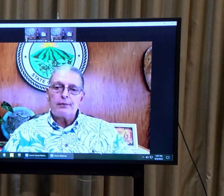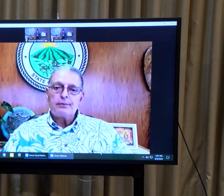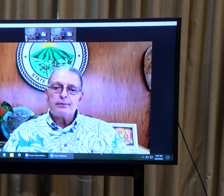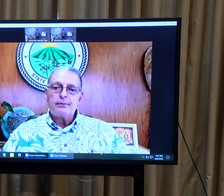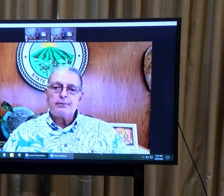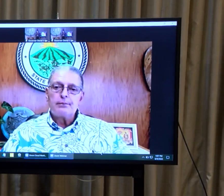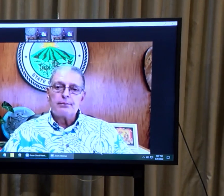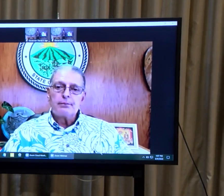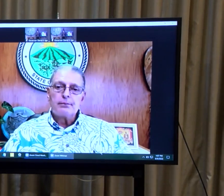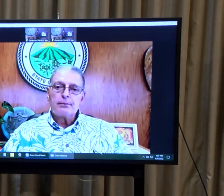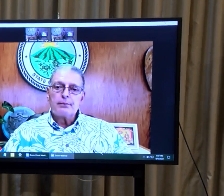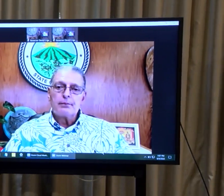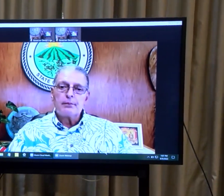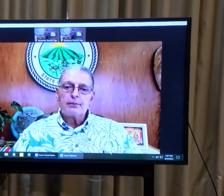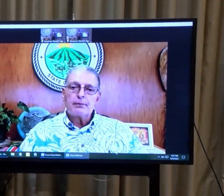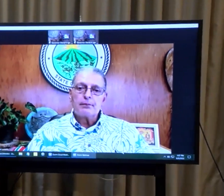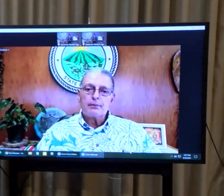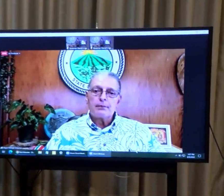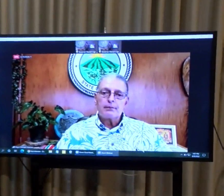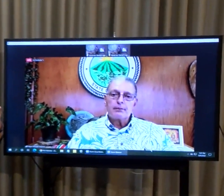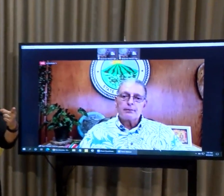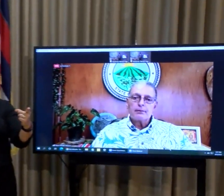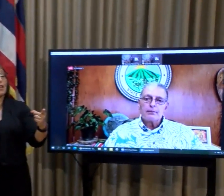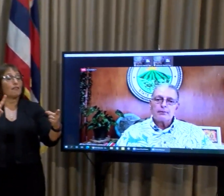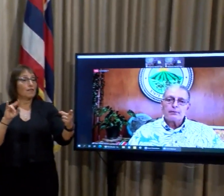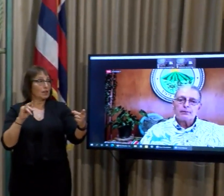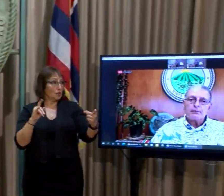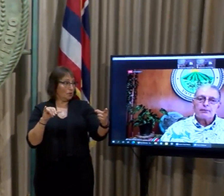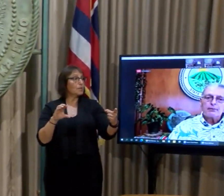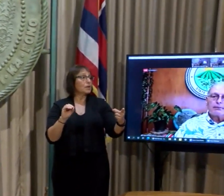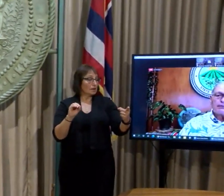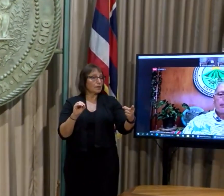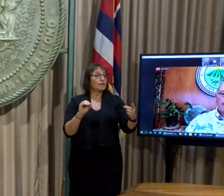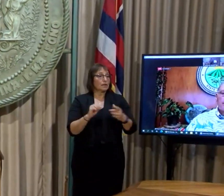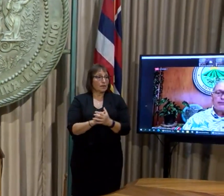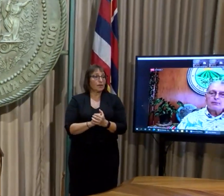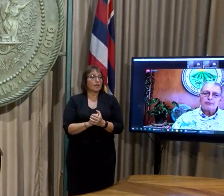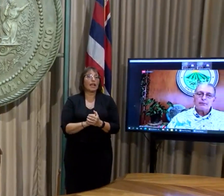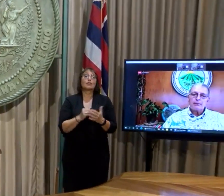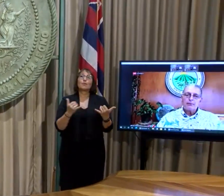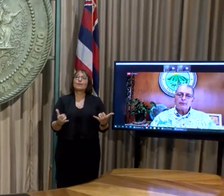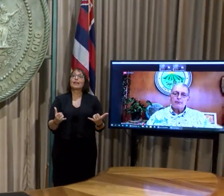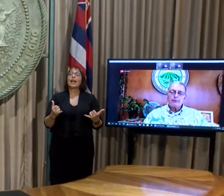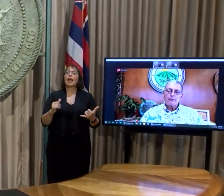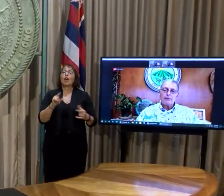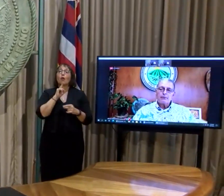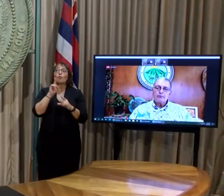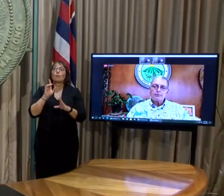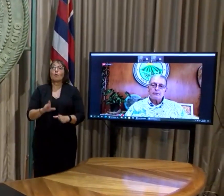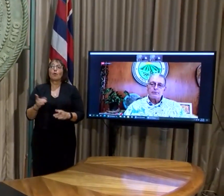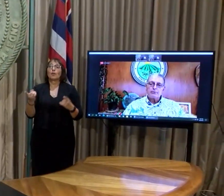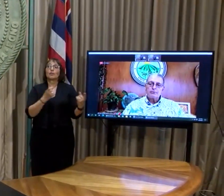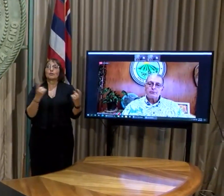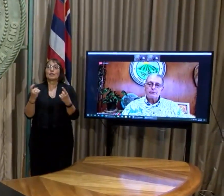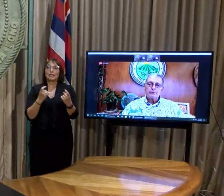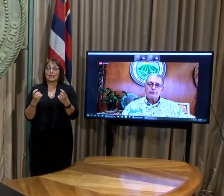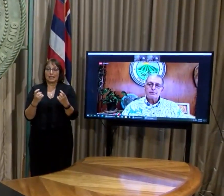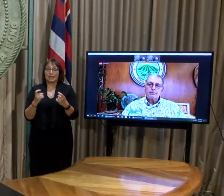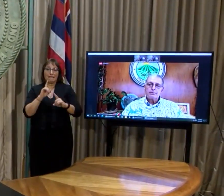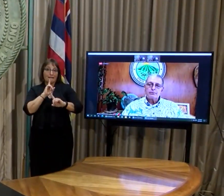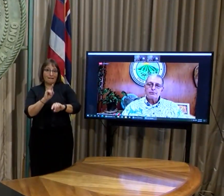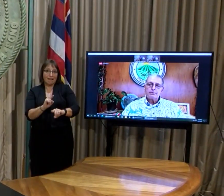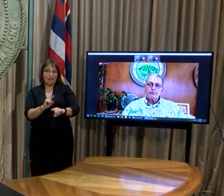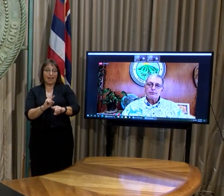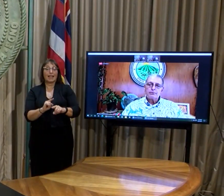Mahalo. Thank you, Mayor Victorino. Reporters, we're going to now move into Q&A. When it's your turn, please state your name and your